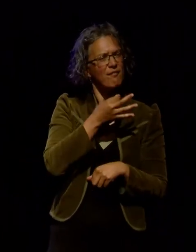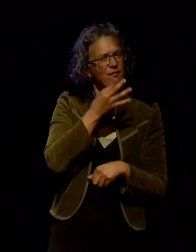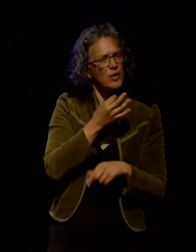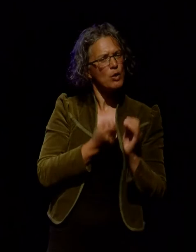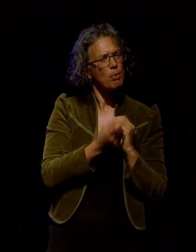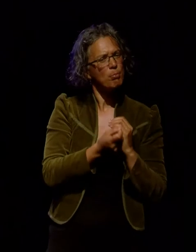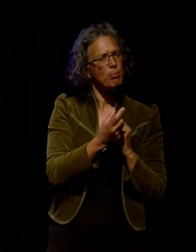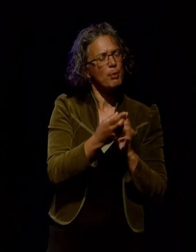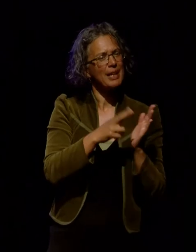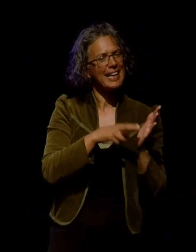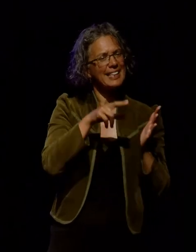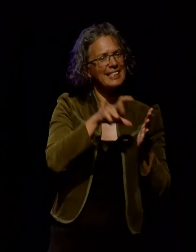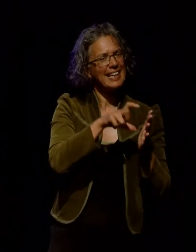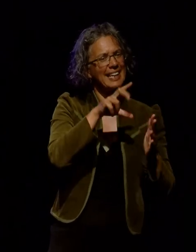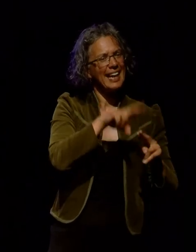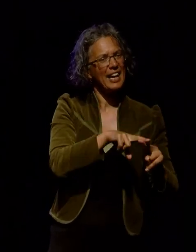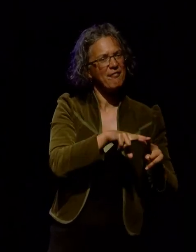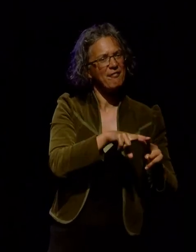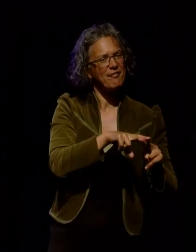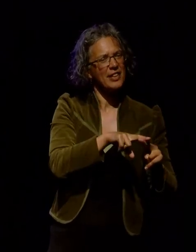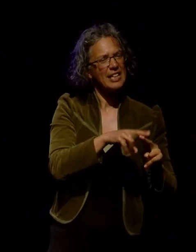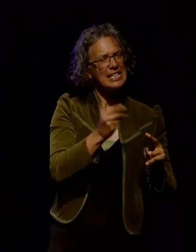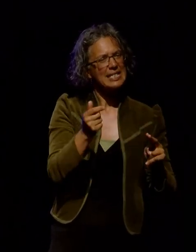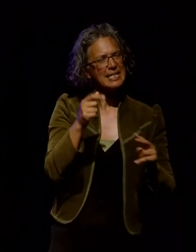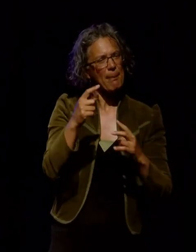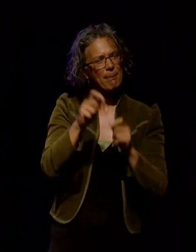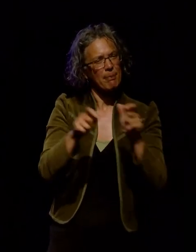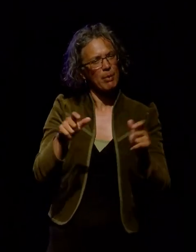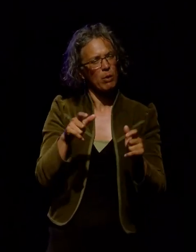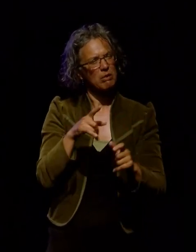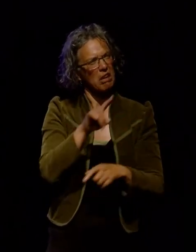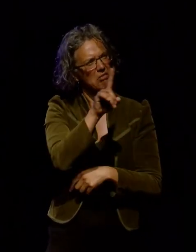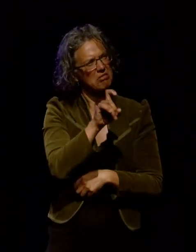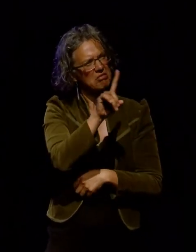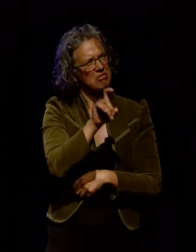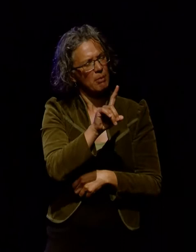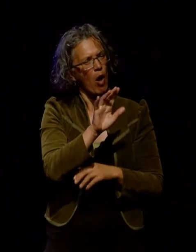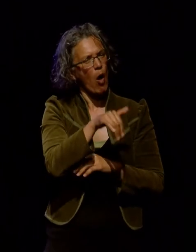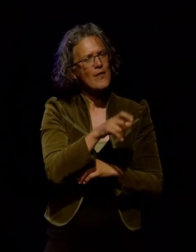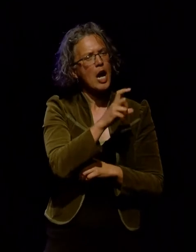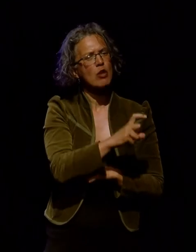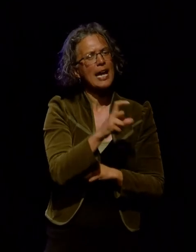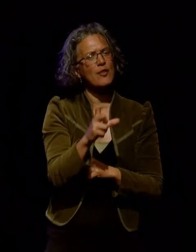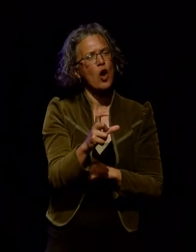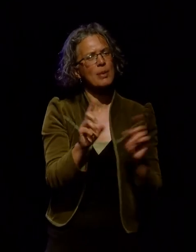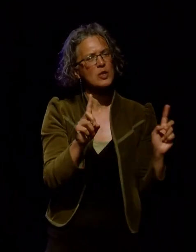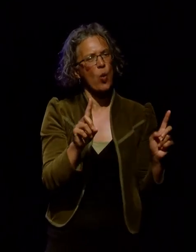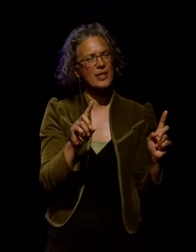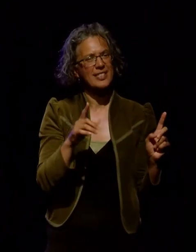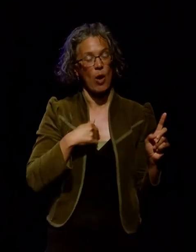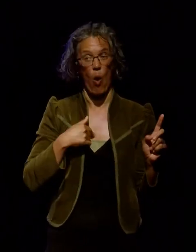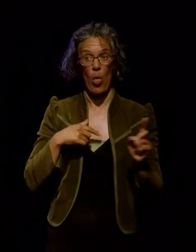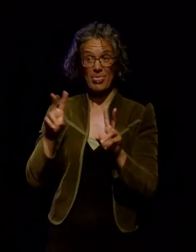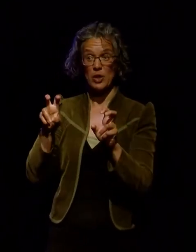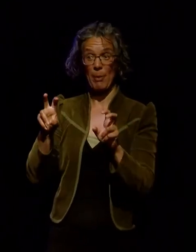attendees were having a little bit of confusion around Creative Commons licences. So here's a very condensed seven minutes on the topic.